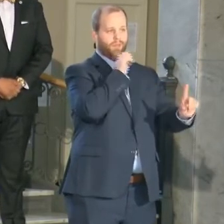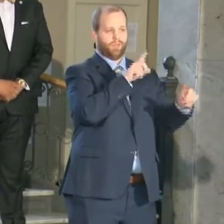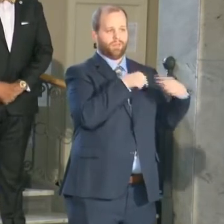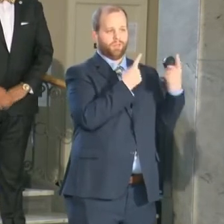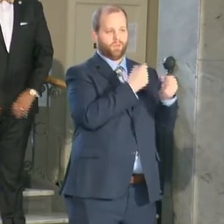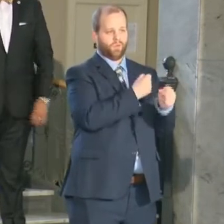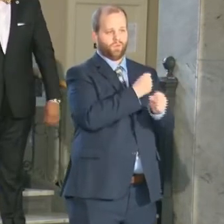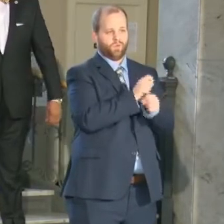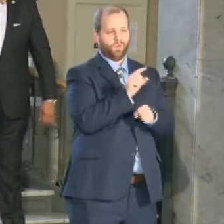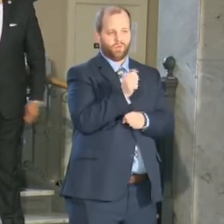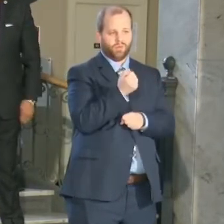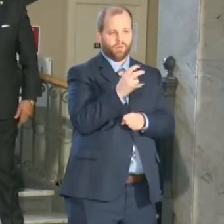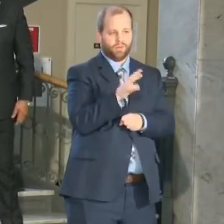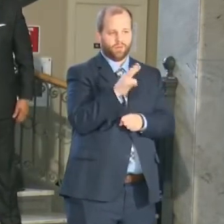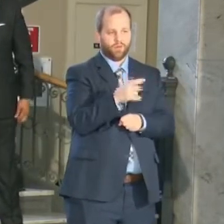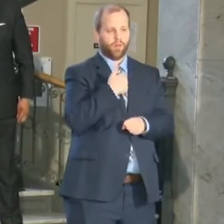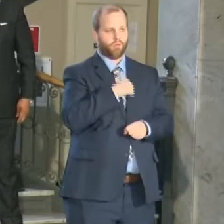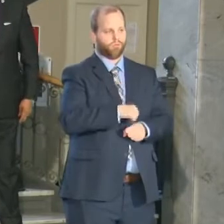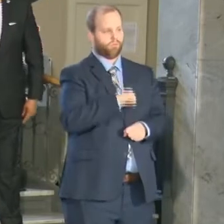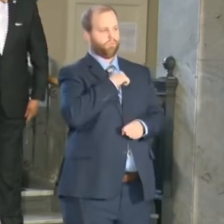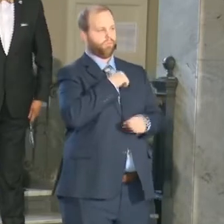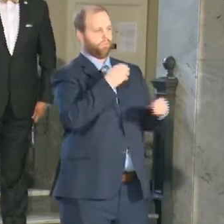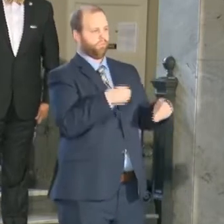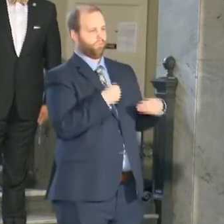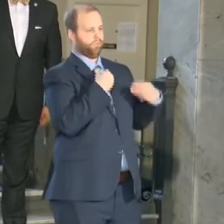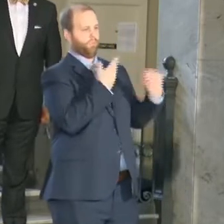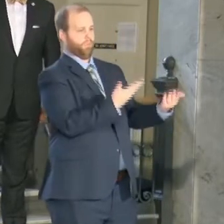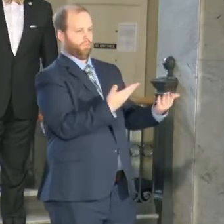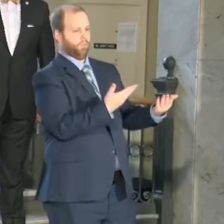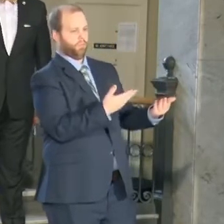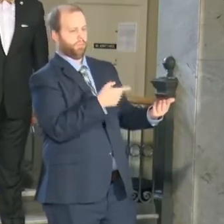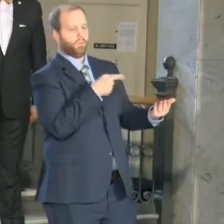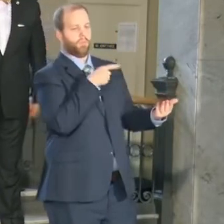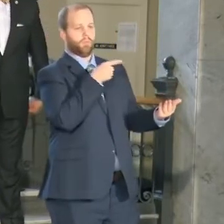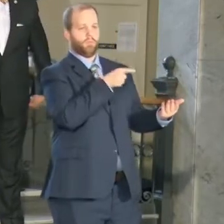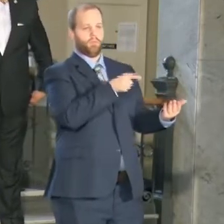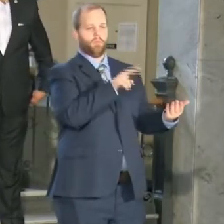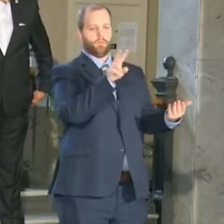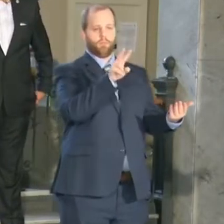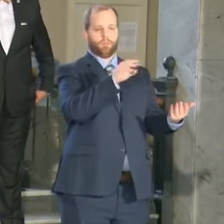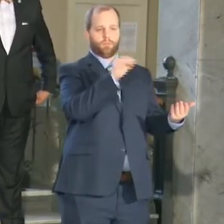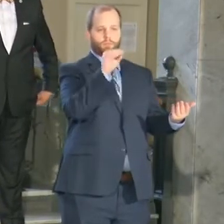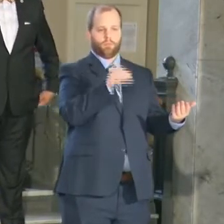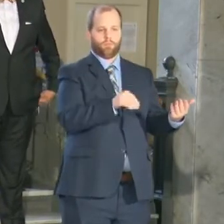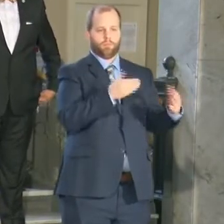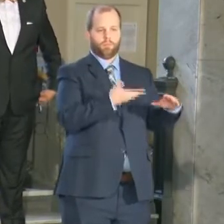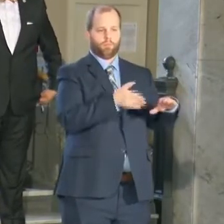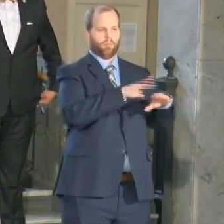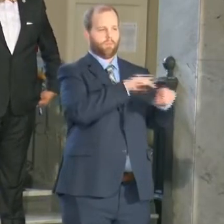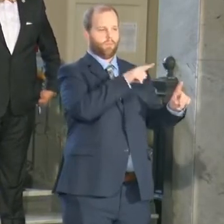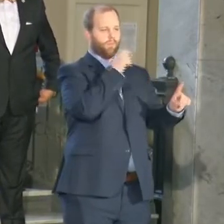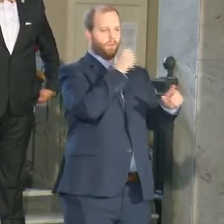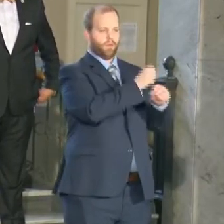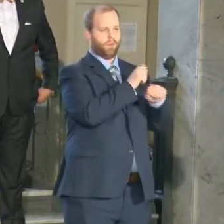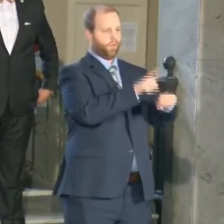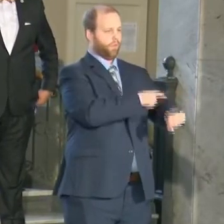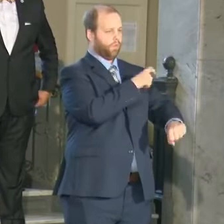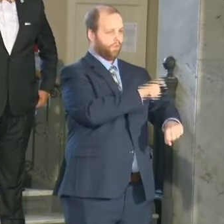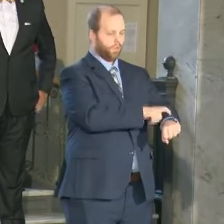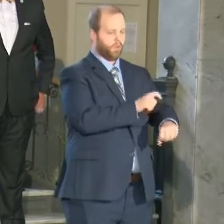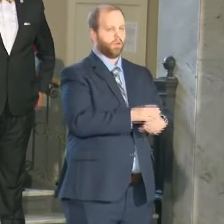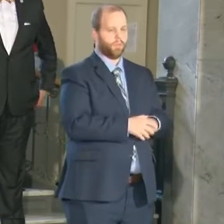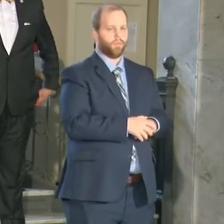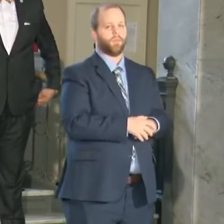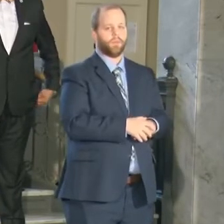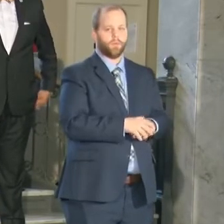proud to provide that within our 2021 budget they've now received that two percent raise something they haven't received and according to what's going to probably be happening